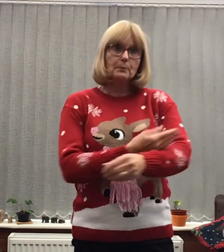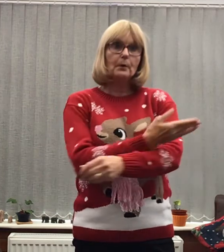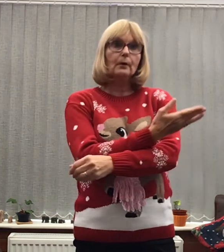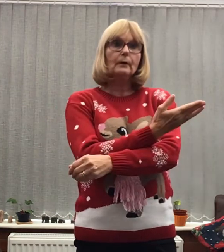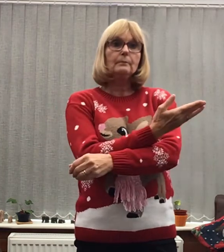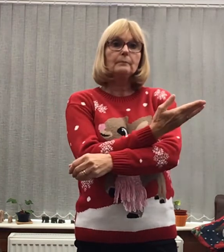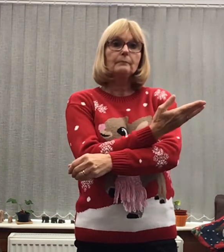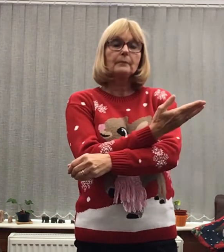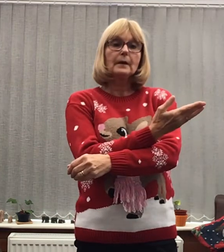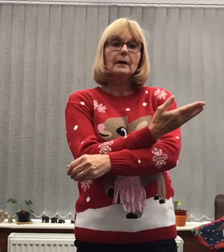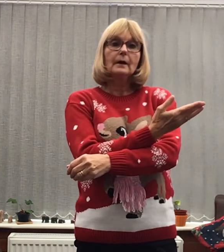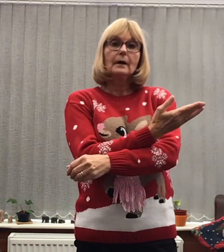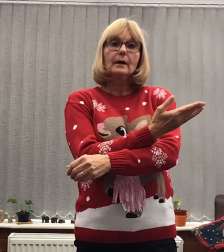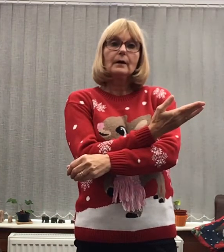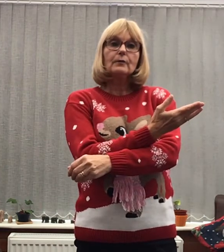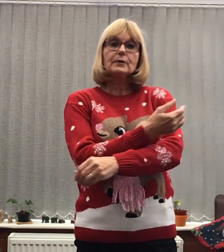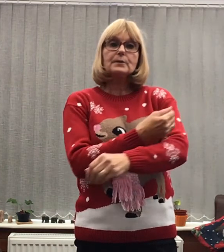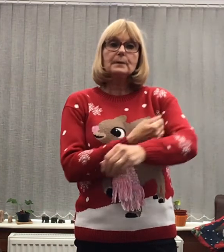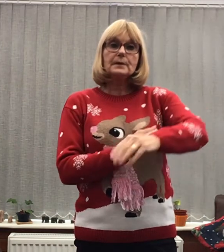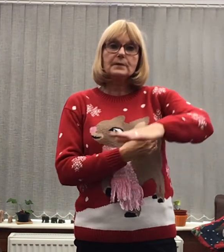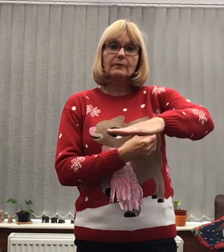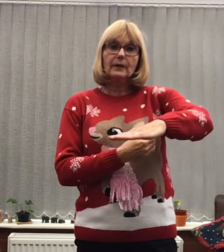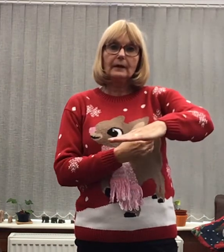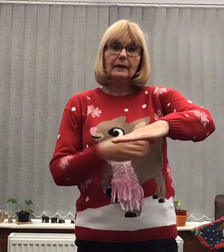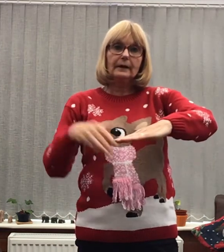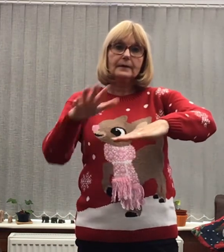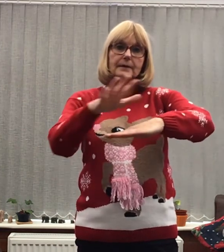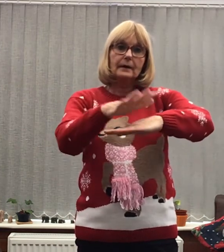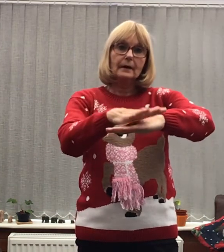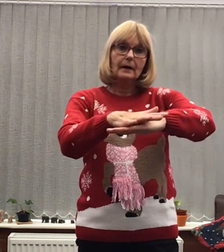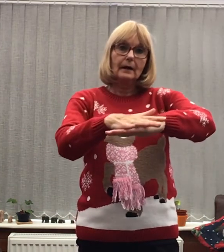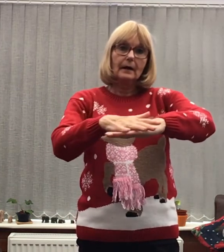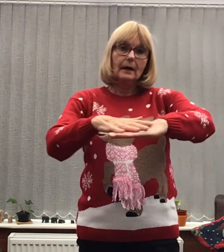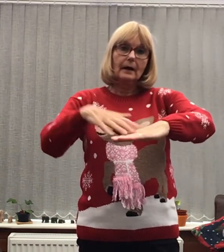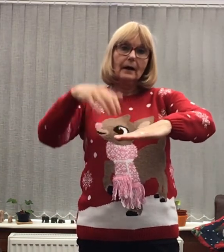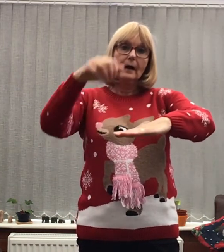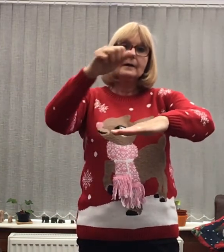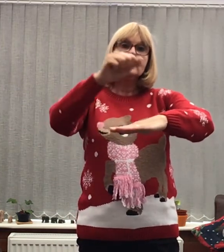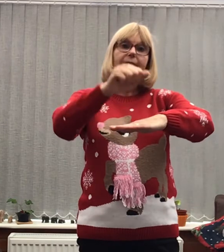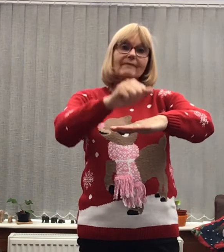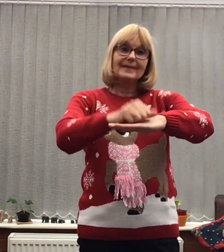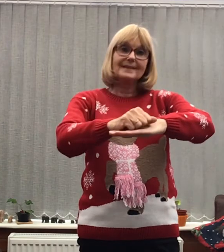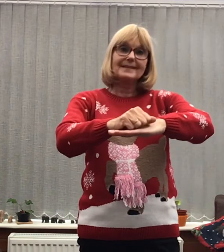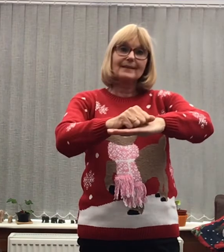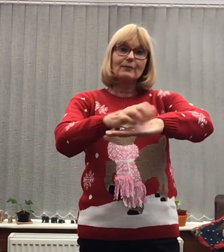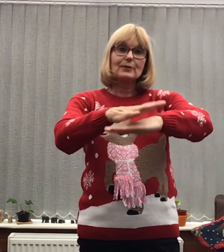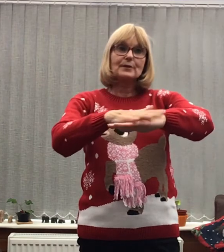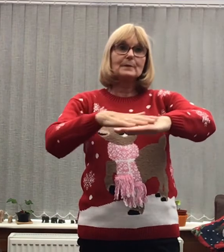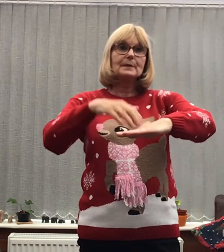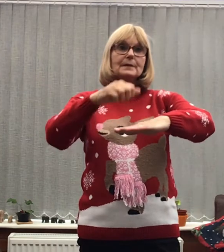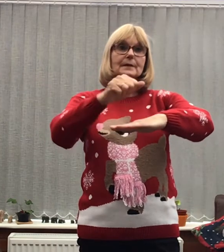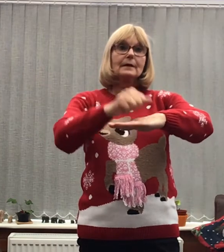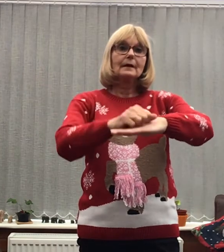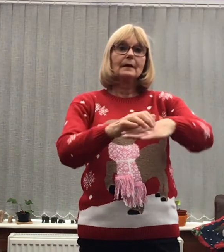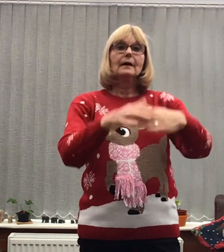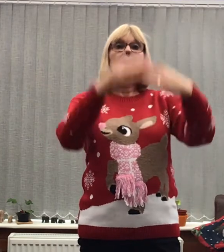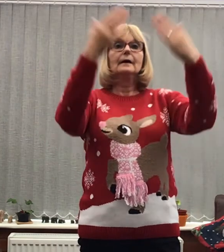born Christmas Flat hand And a fist Christmas Day